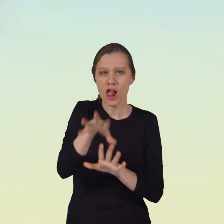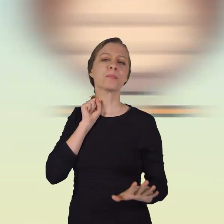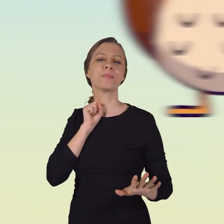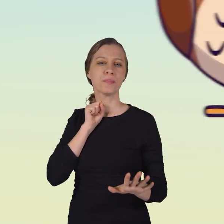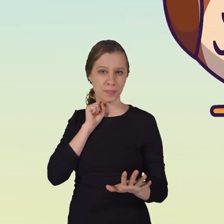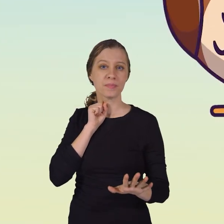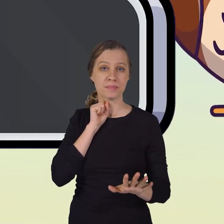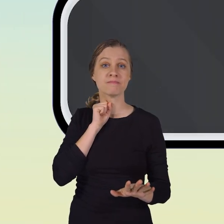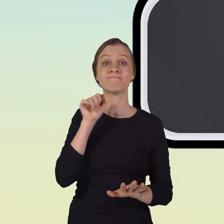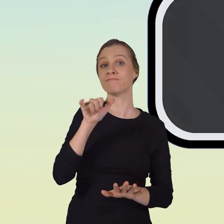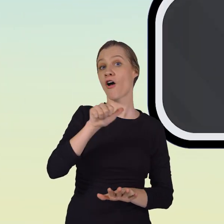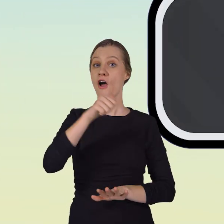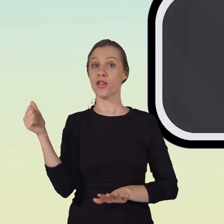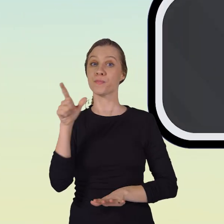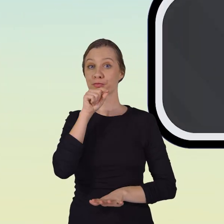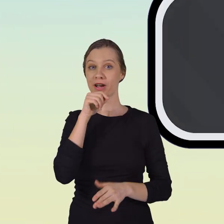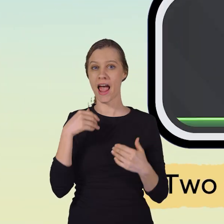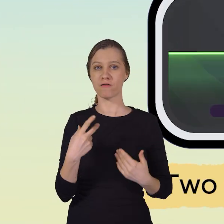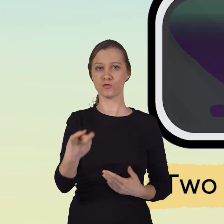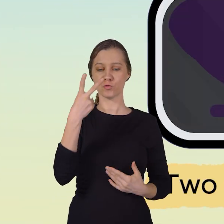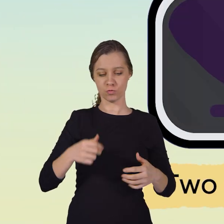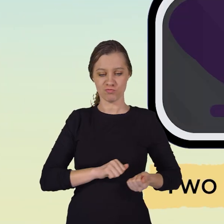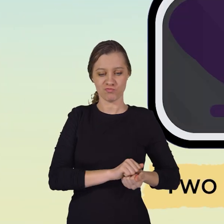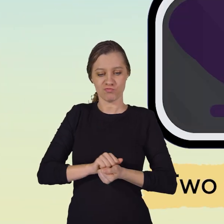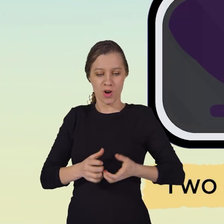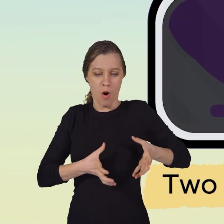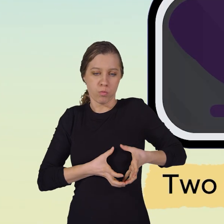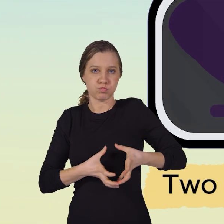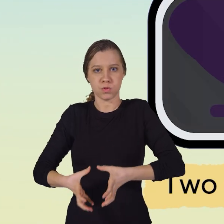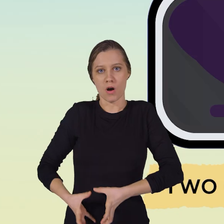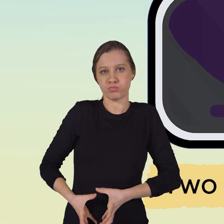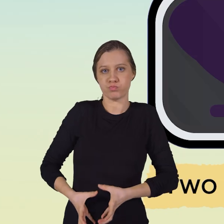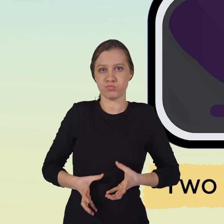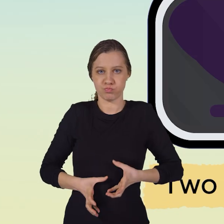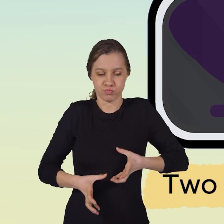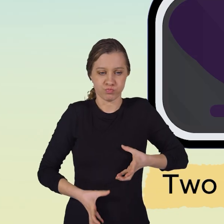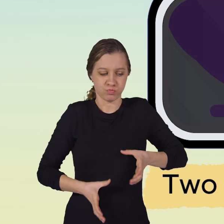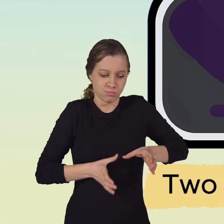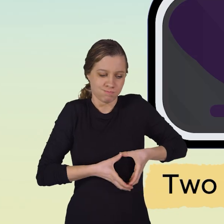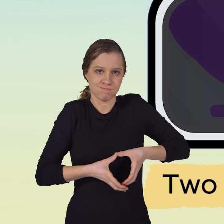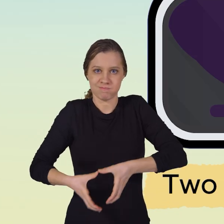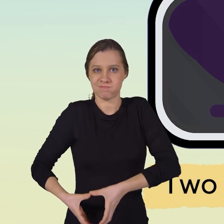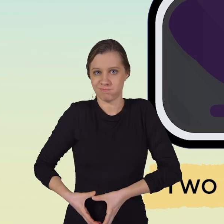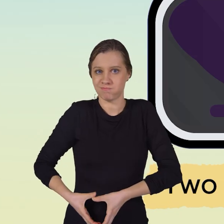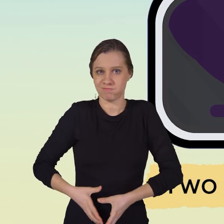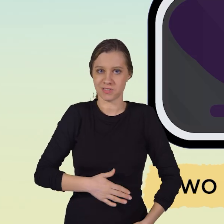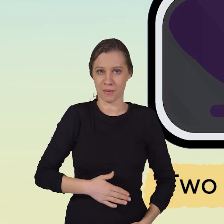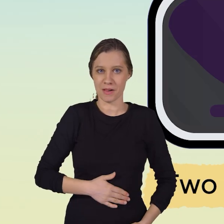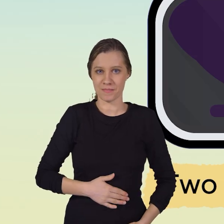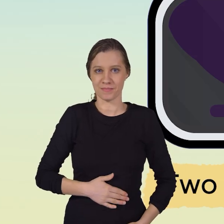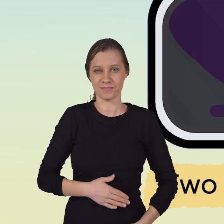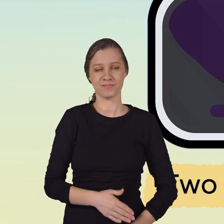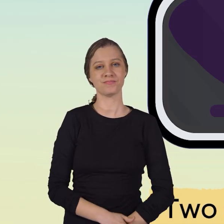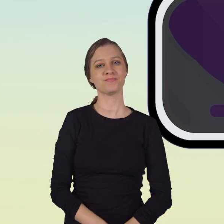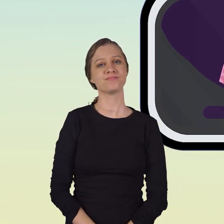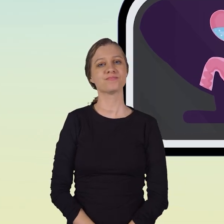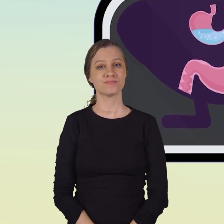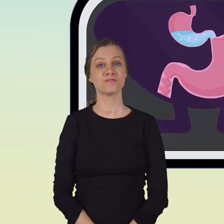Like other birds, they have two chambers or enclosed cavities in their stomach. The